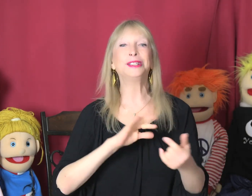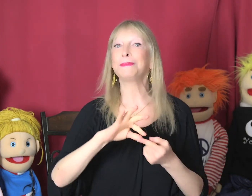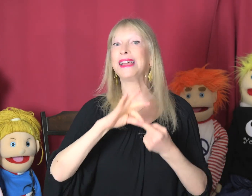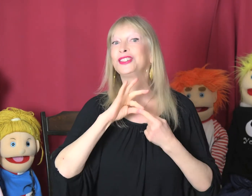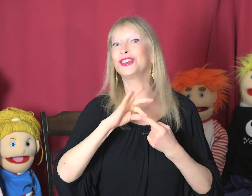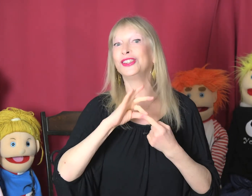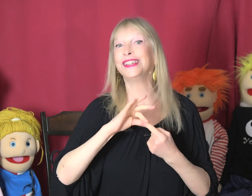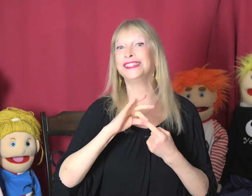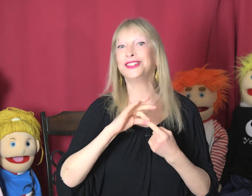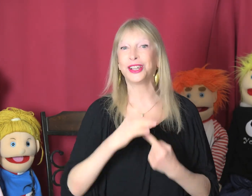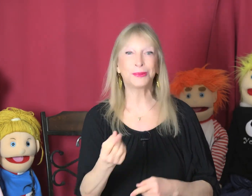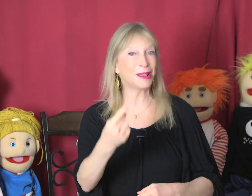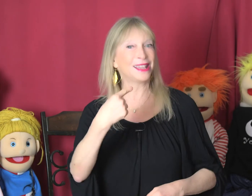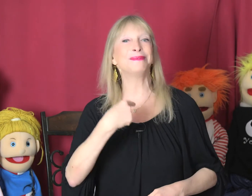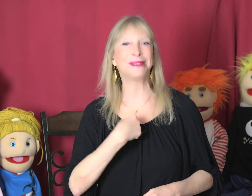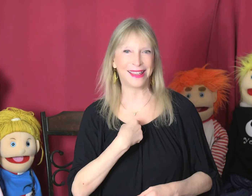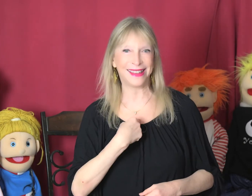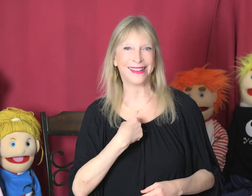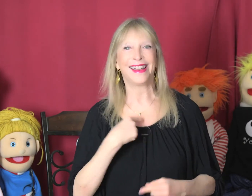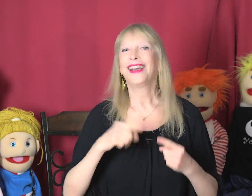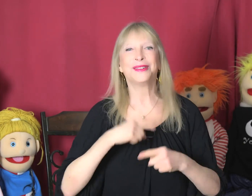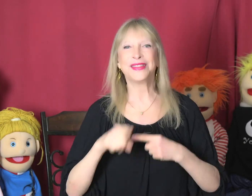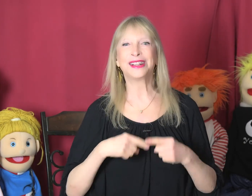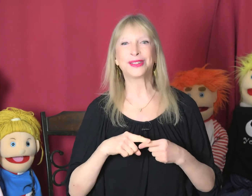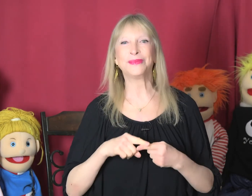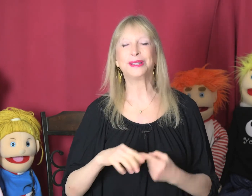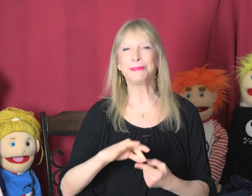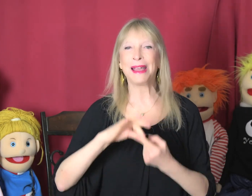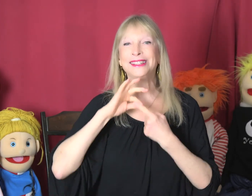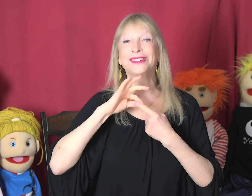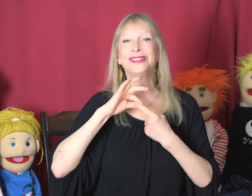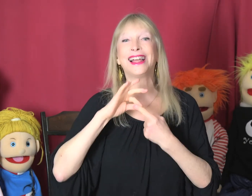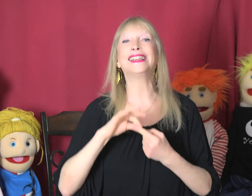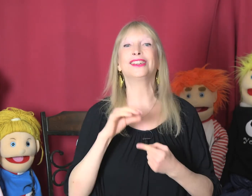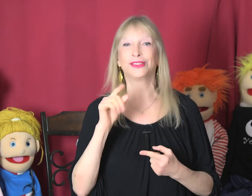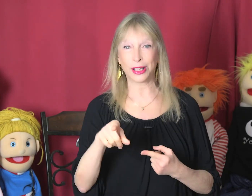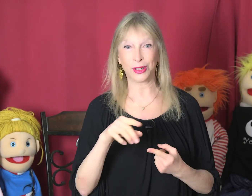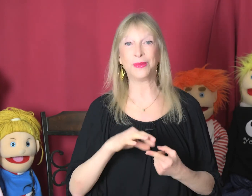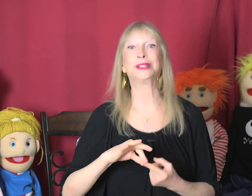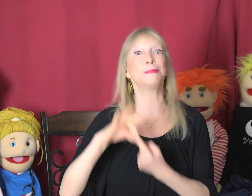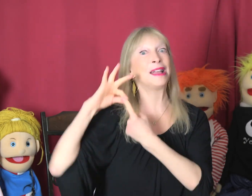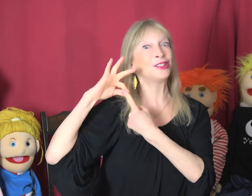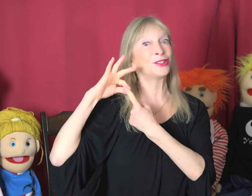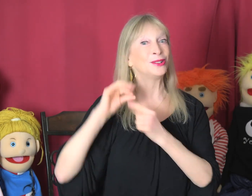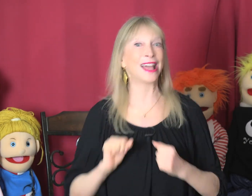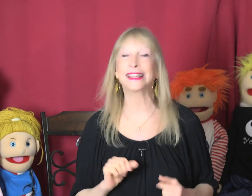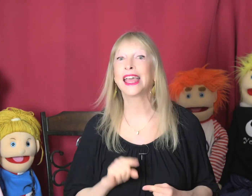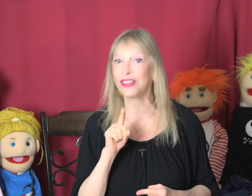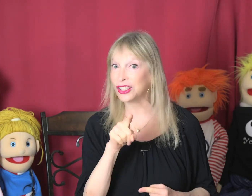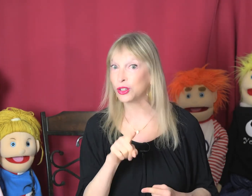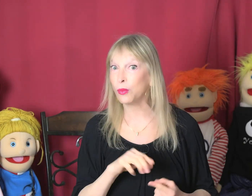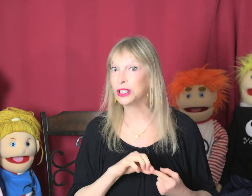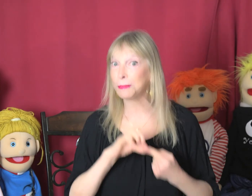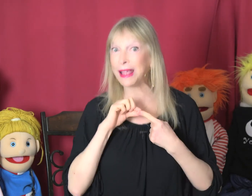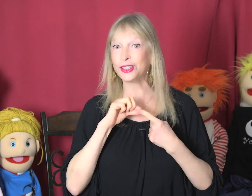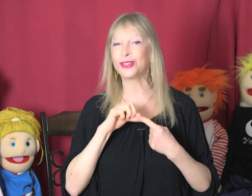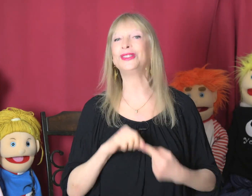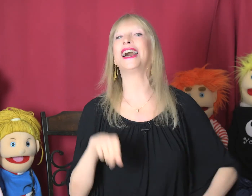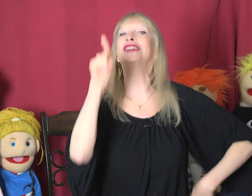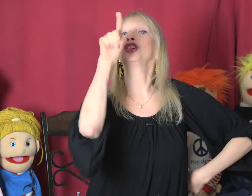special in just being me. When there's someone special like you. There's someone special like